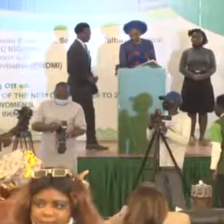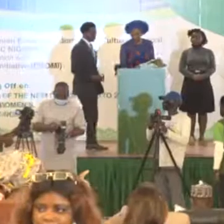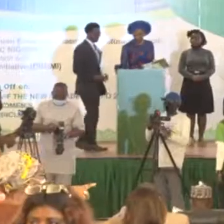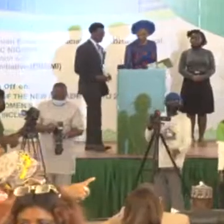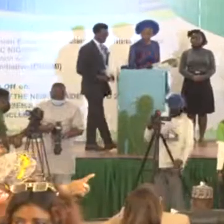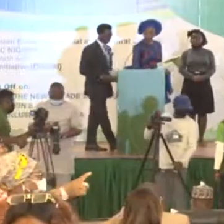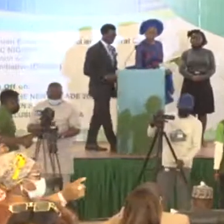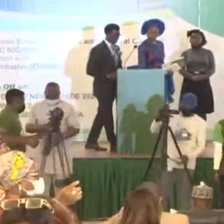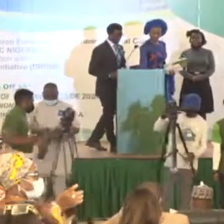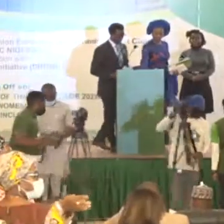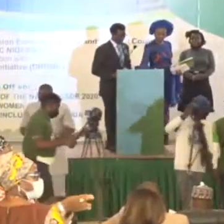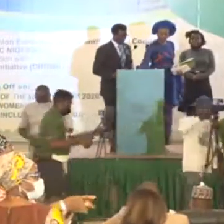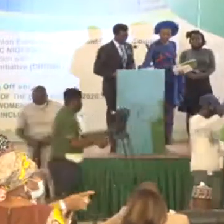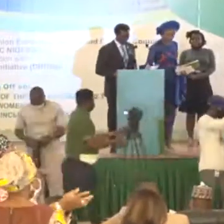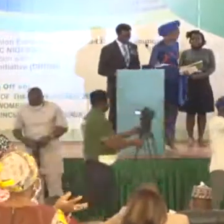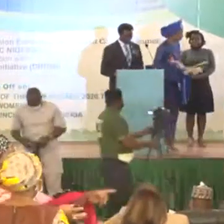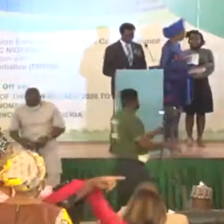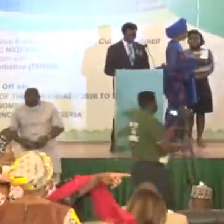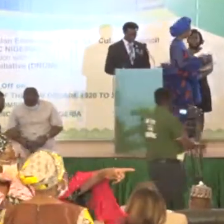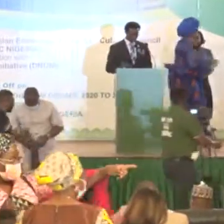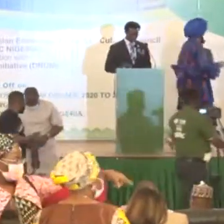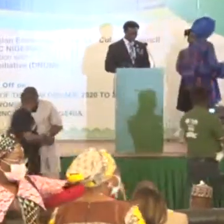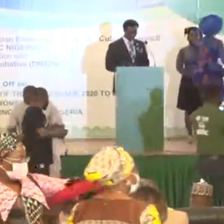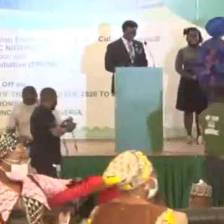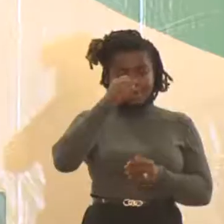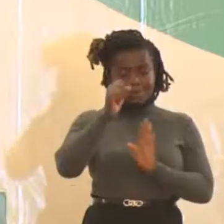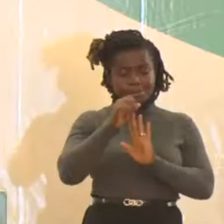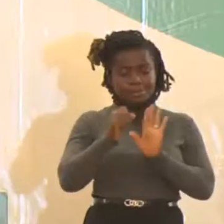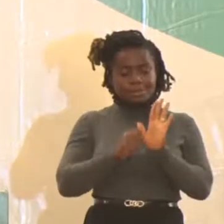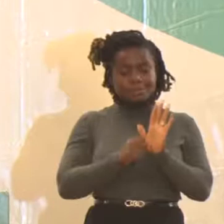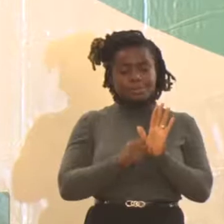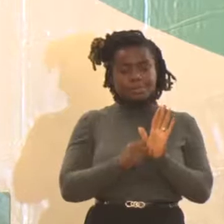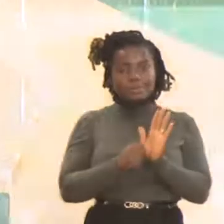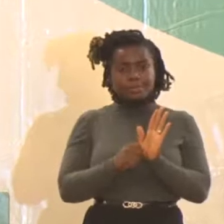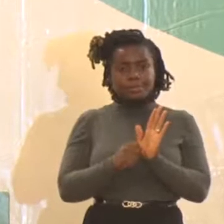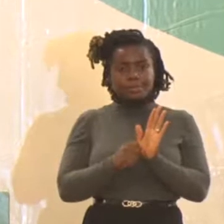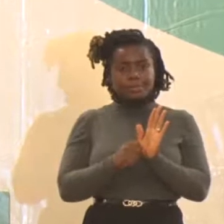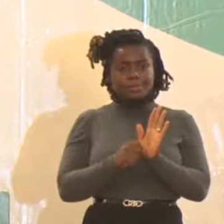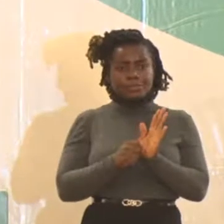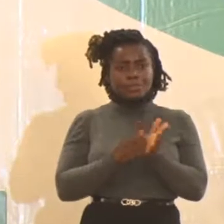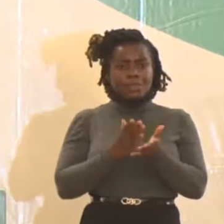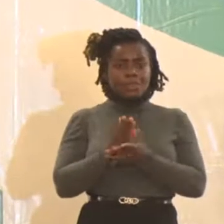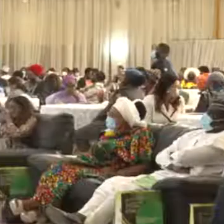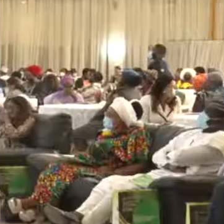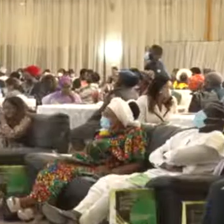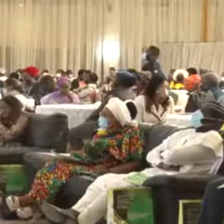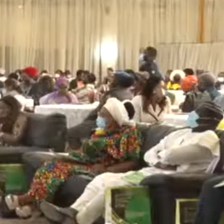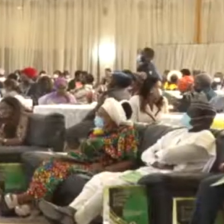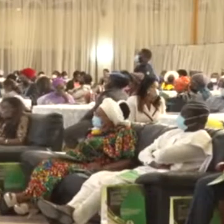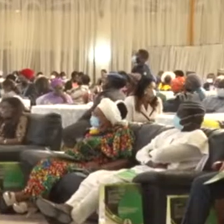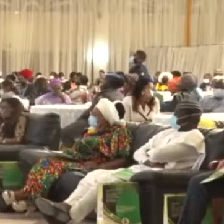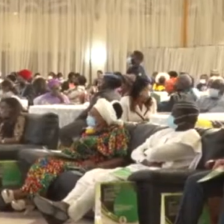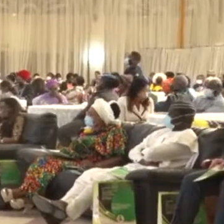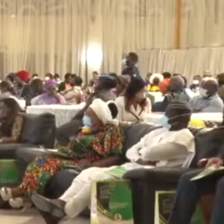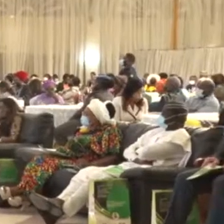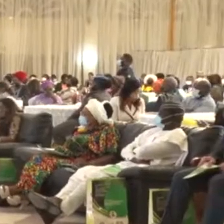According to Asaulu, AU ECOSOC recognizes Nigeria's performance in the last two decades. He said there